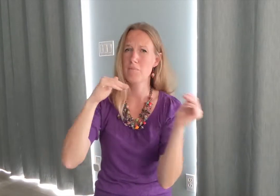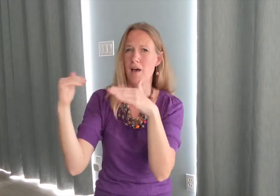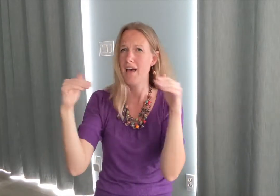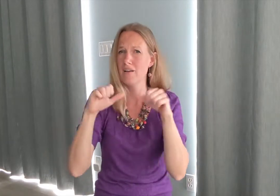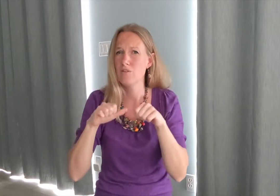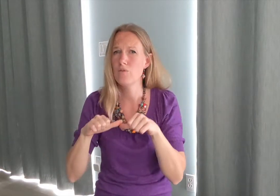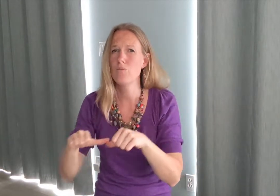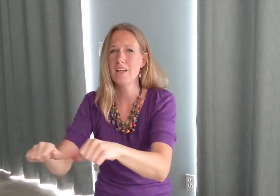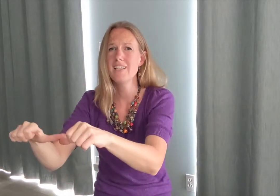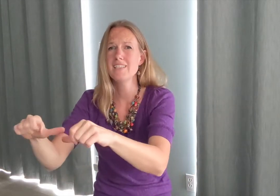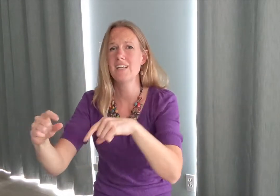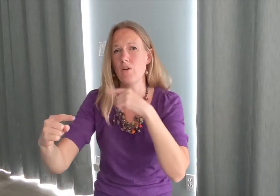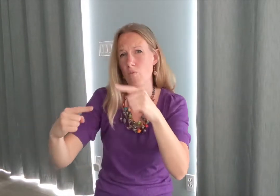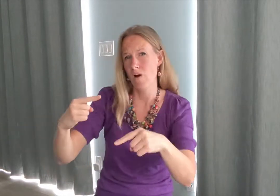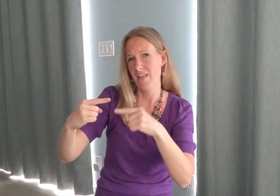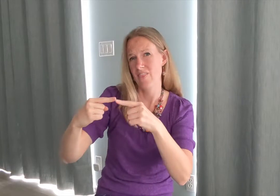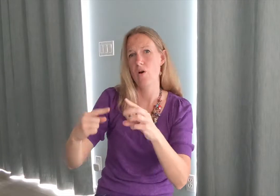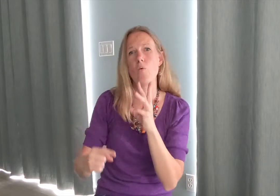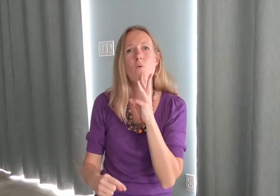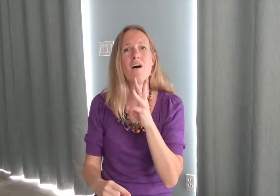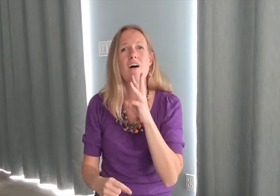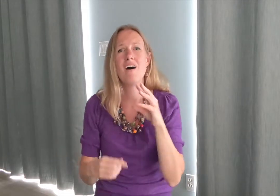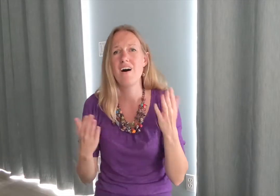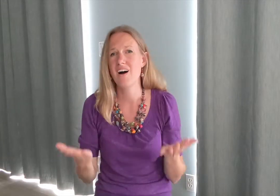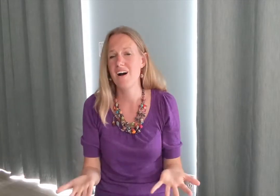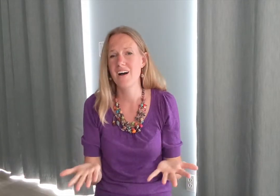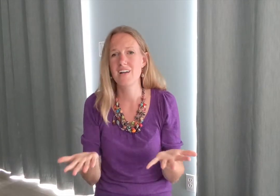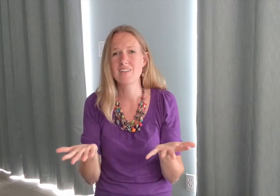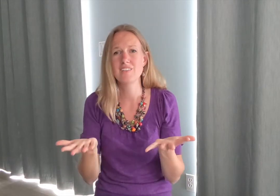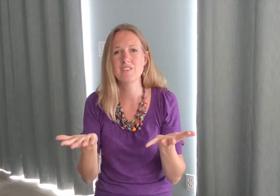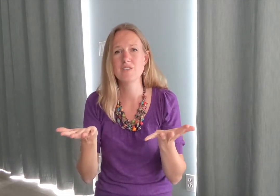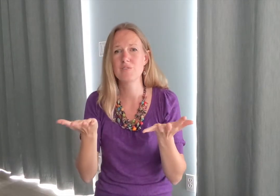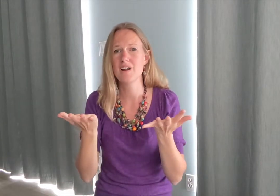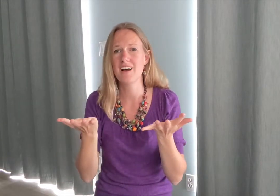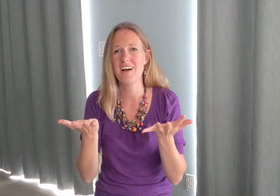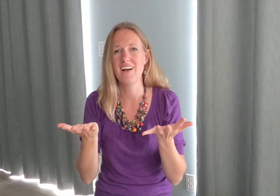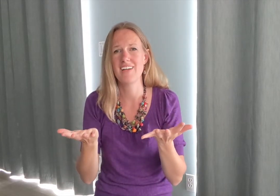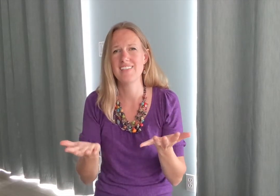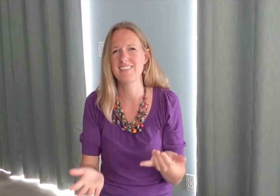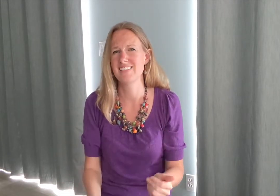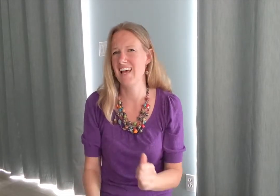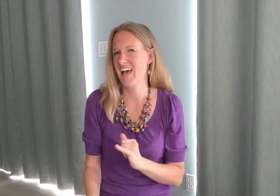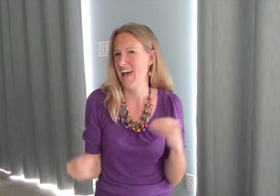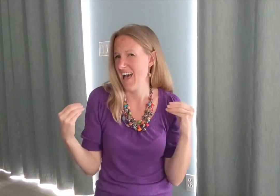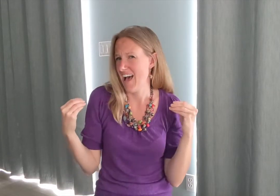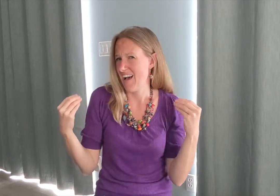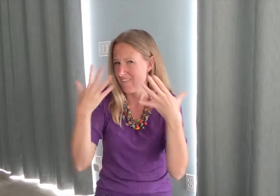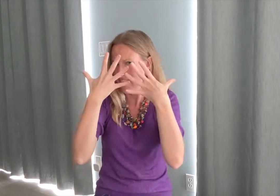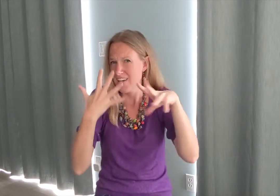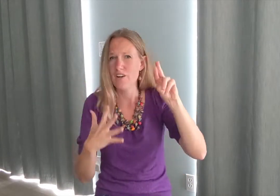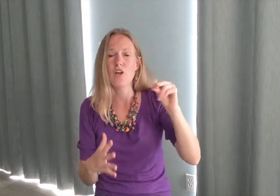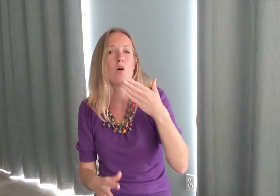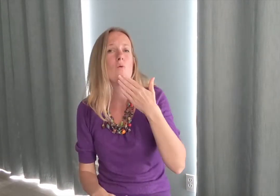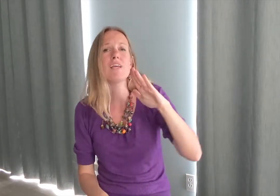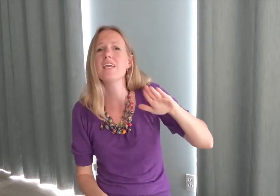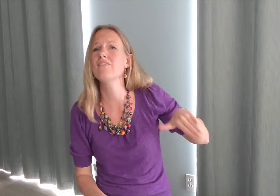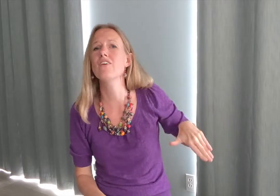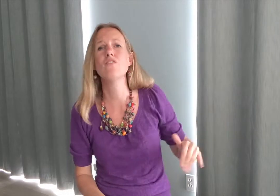battles rage and when the waters rise I fear no evil